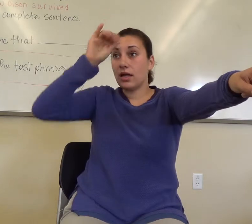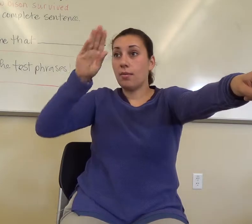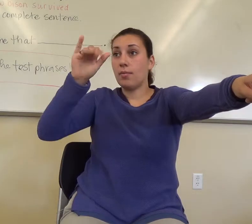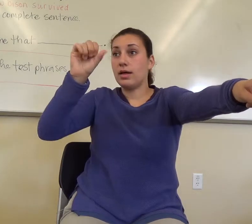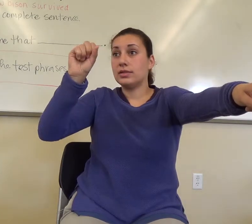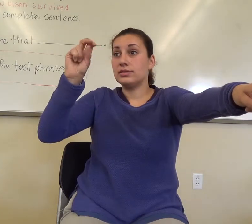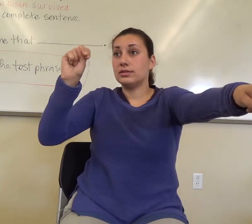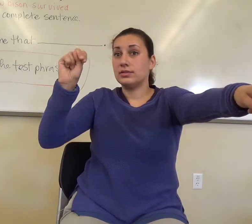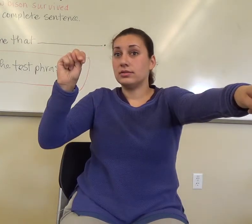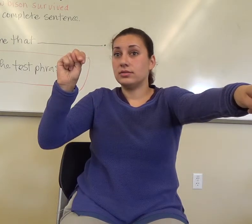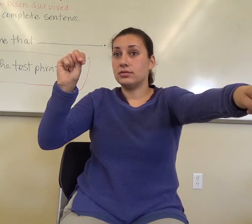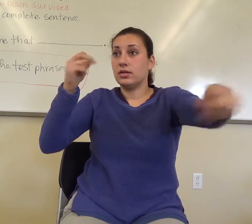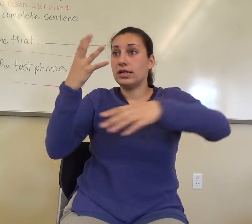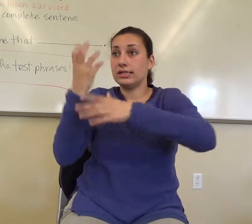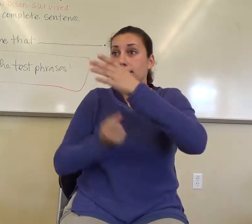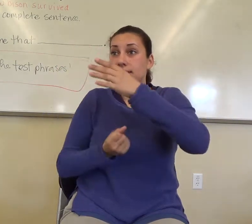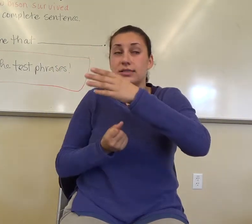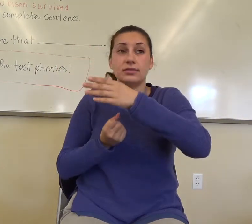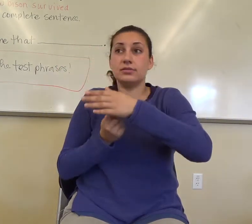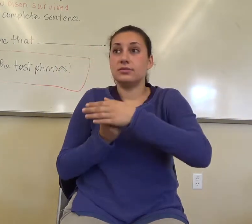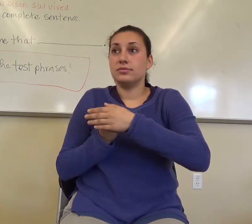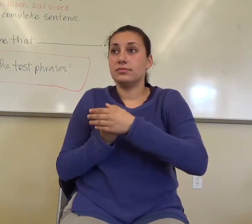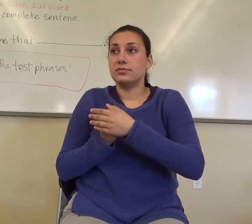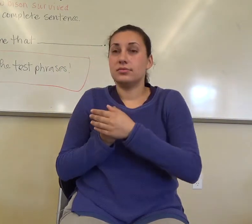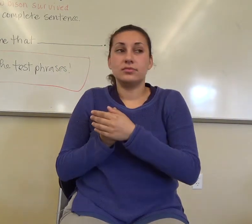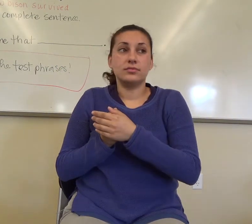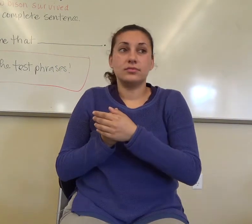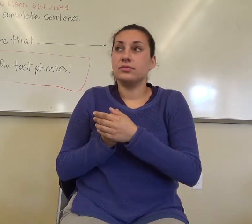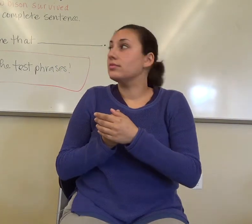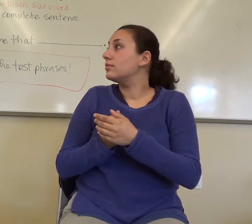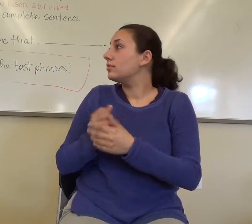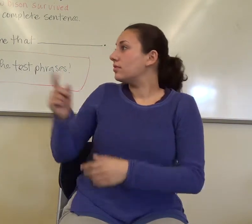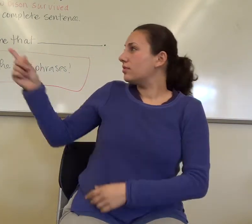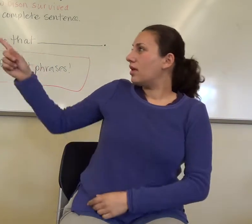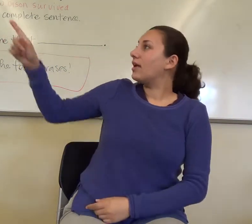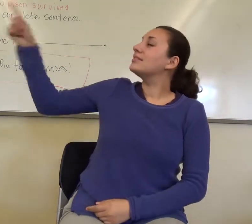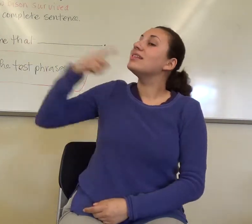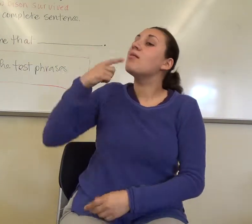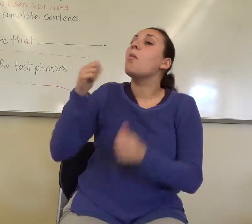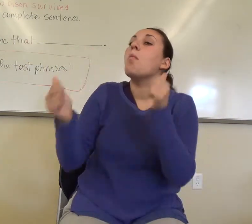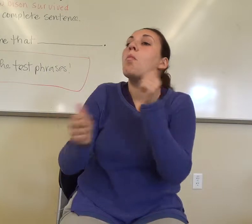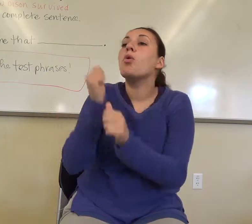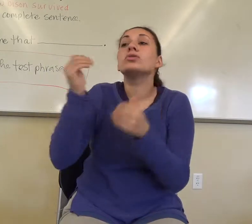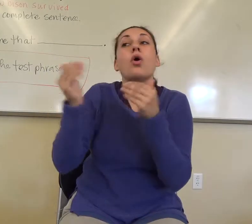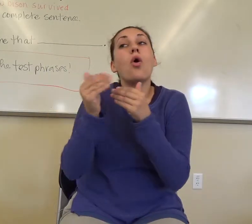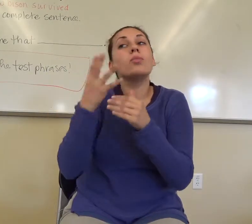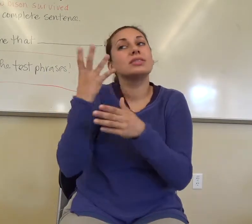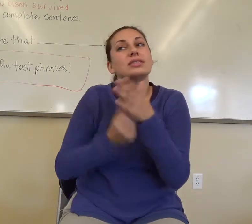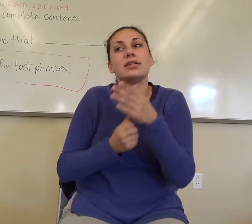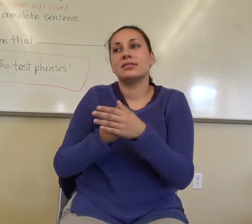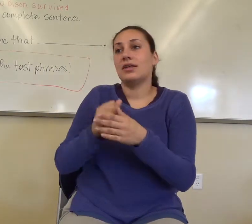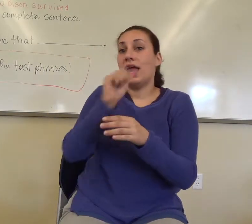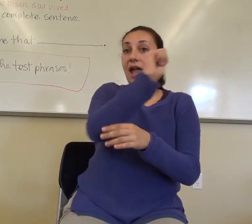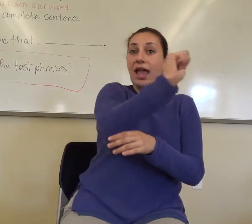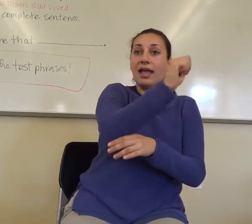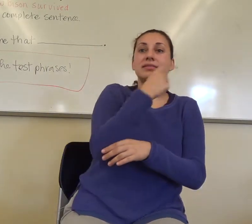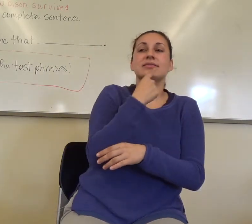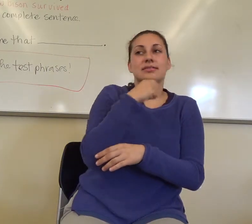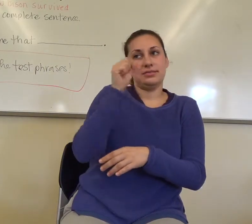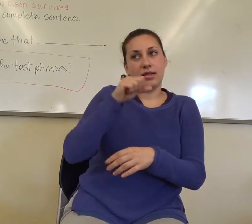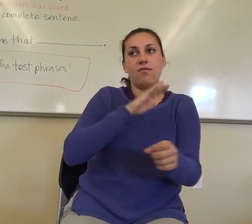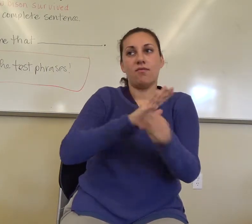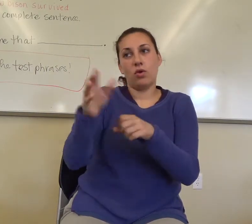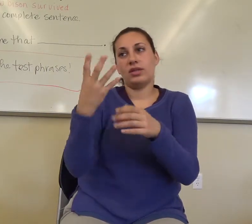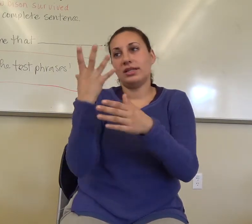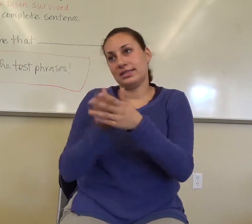Bison, where the extent is. Good. Yeah. And it's A is mostly optimal. Yeah. Two, good. Two things here.